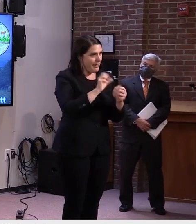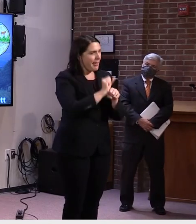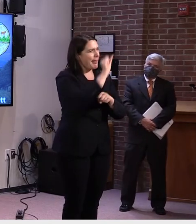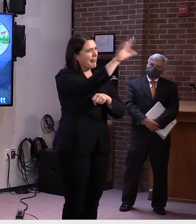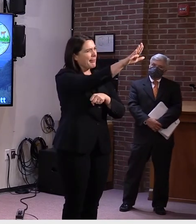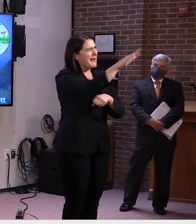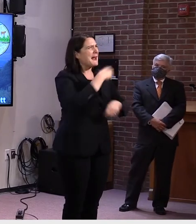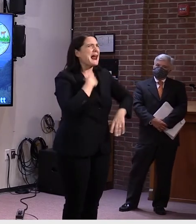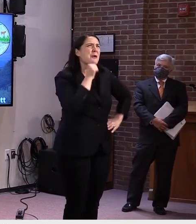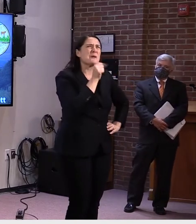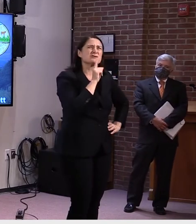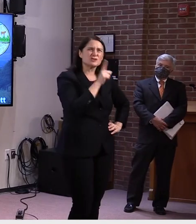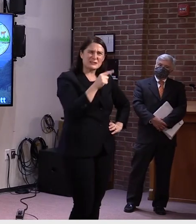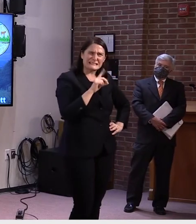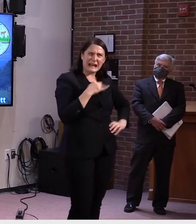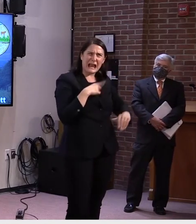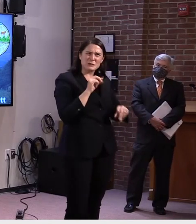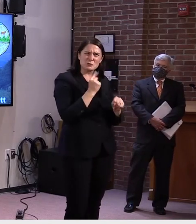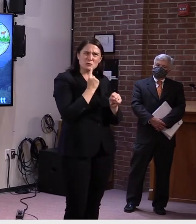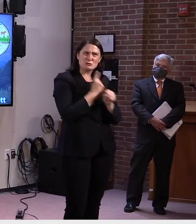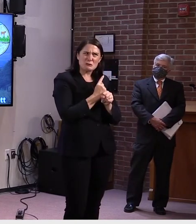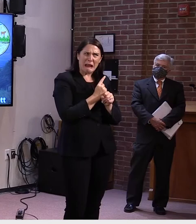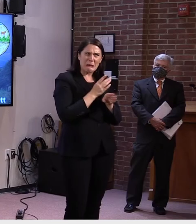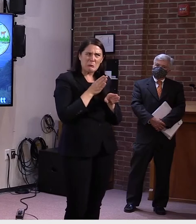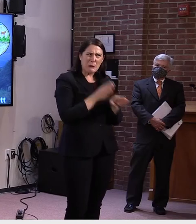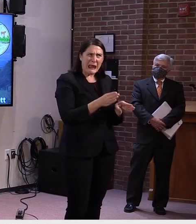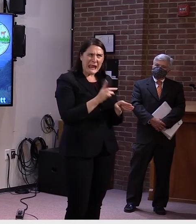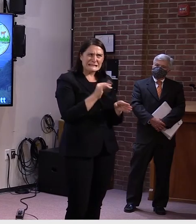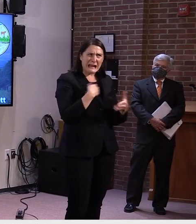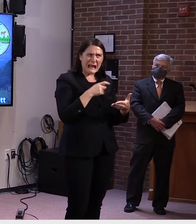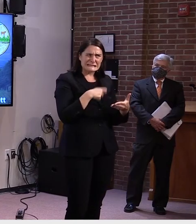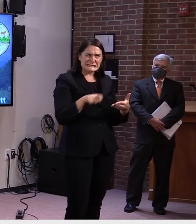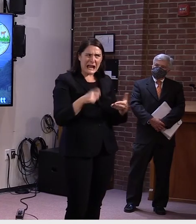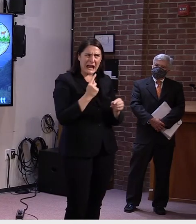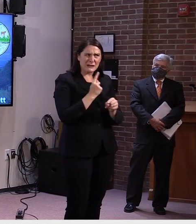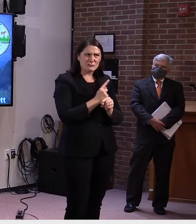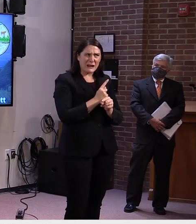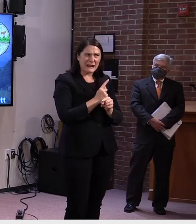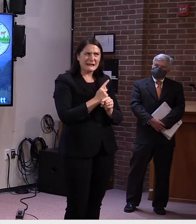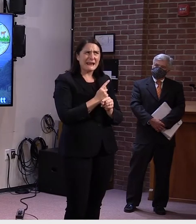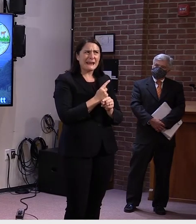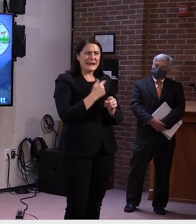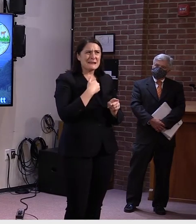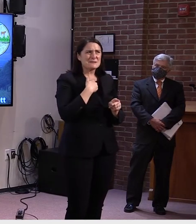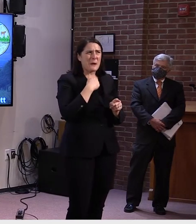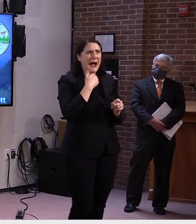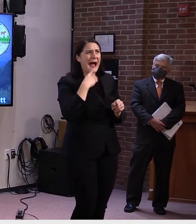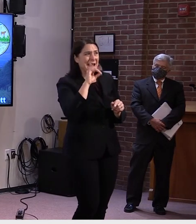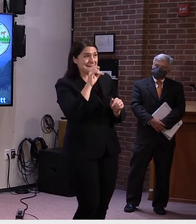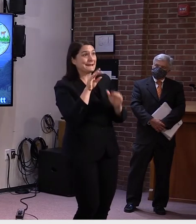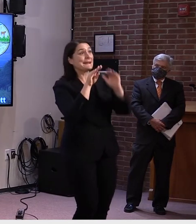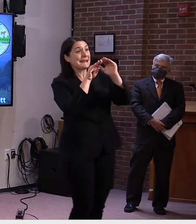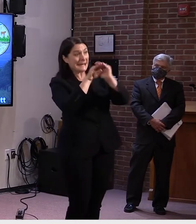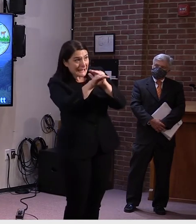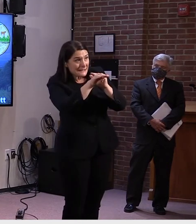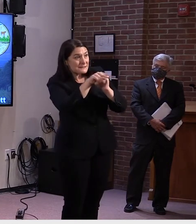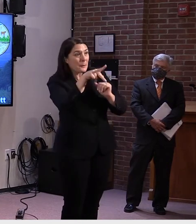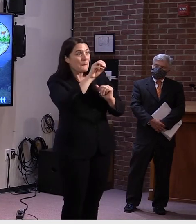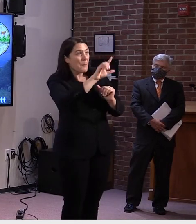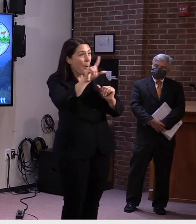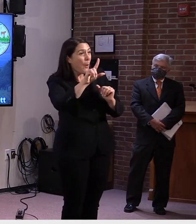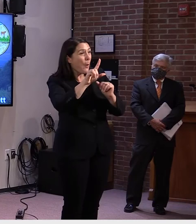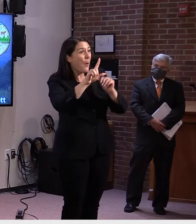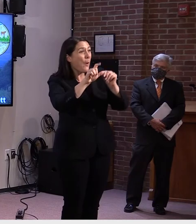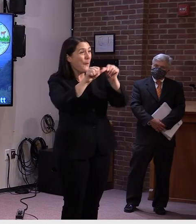envelope. So I did go to the polling place and double check to see if we were actually registered and we did vote and it was passed. But